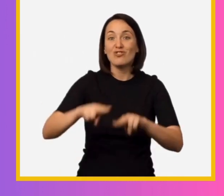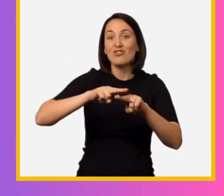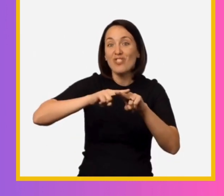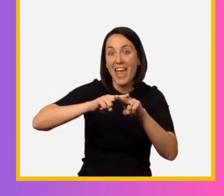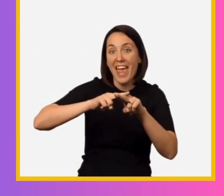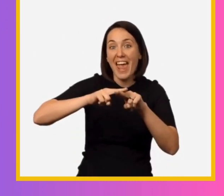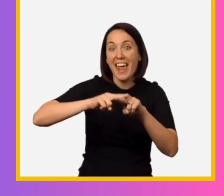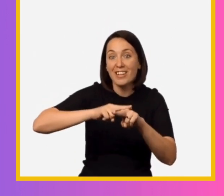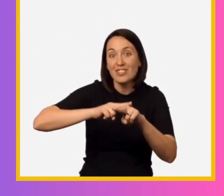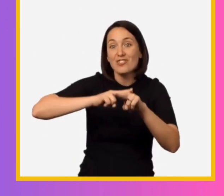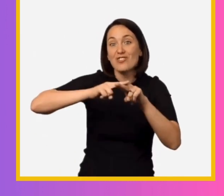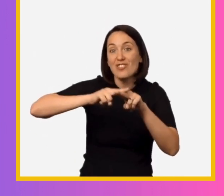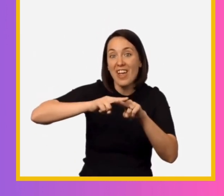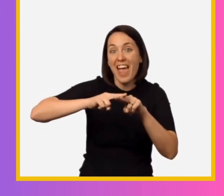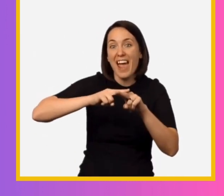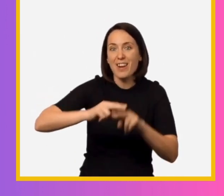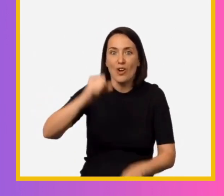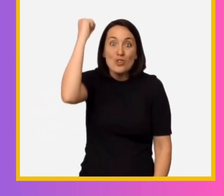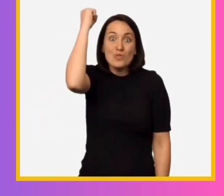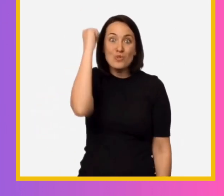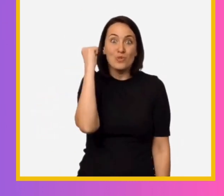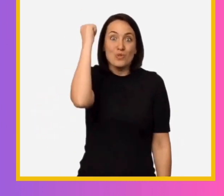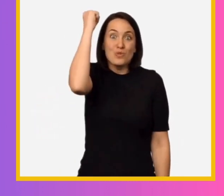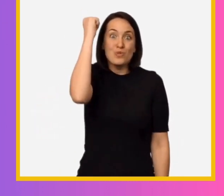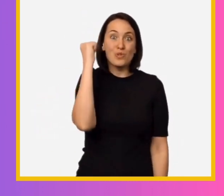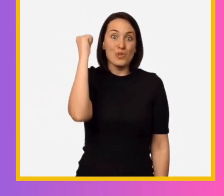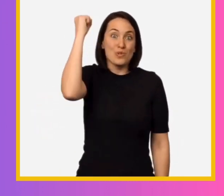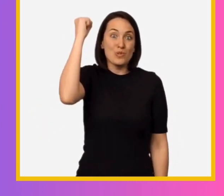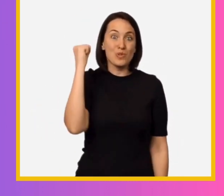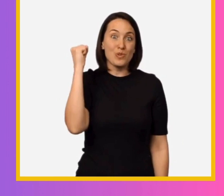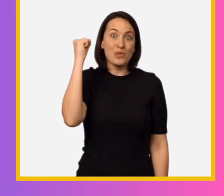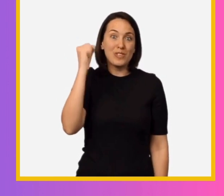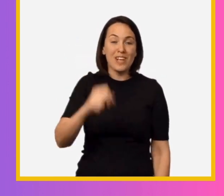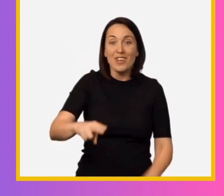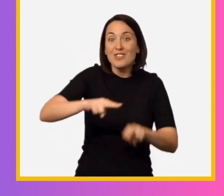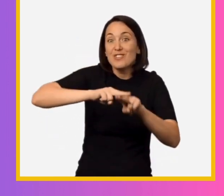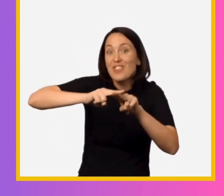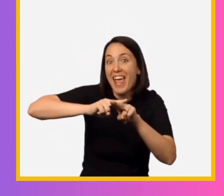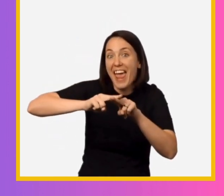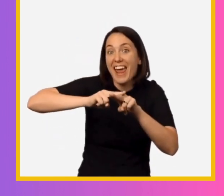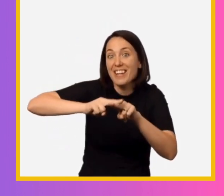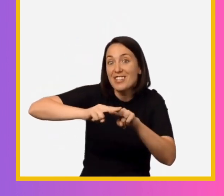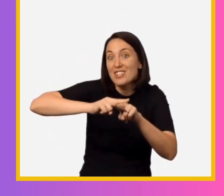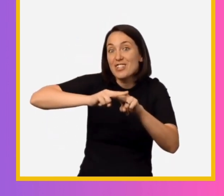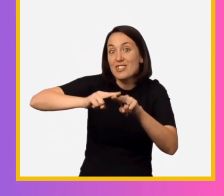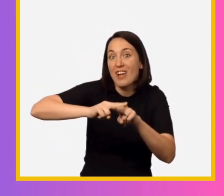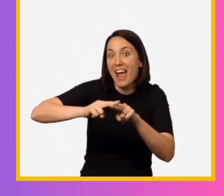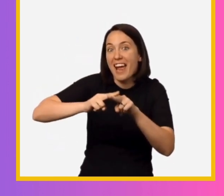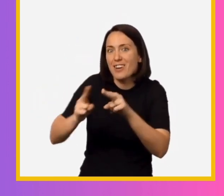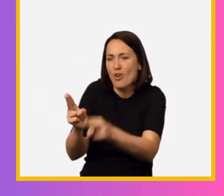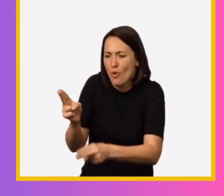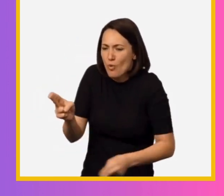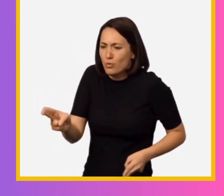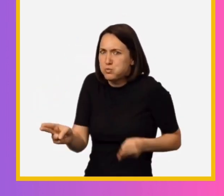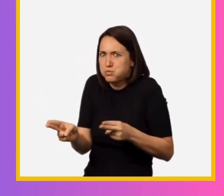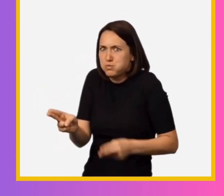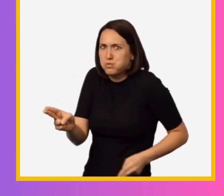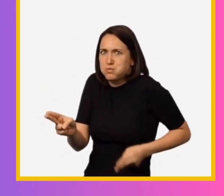Train, train. Choo, choo, choo. Train, train. Train